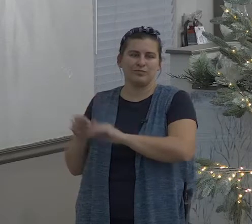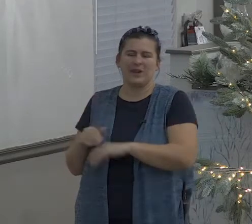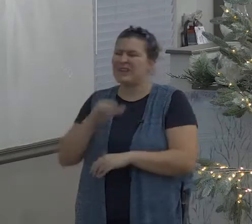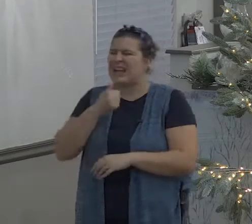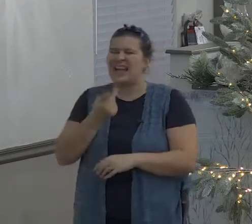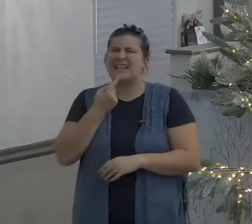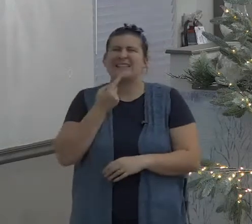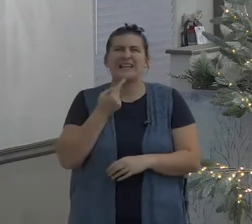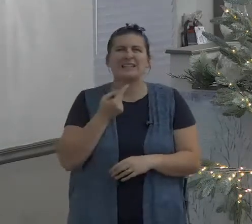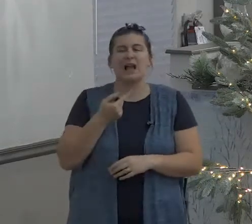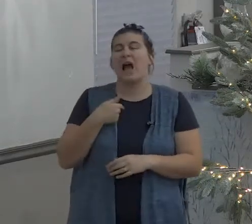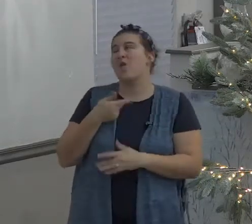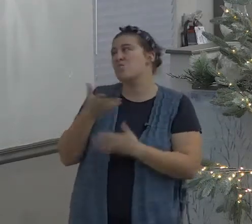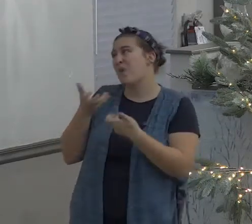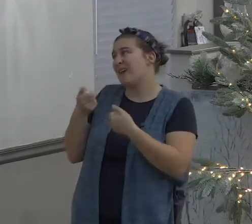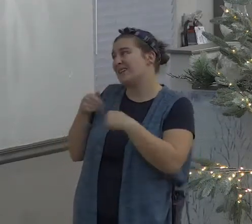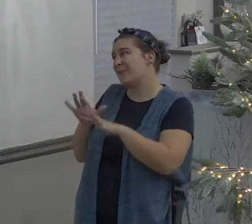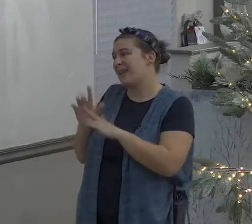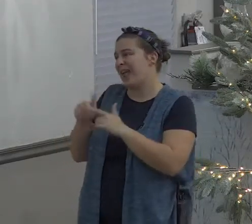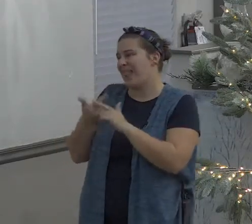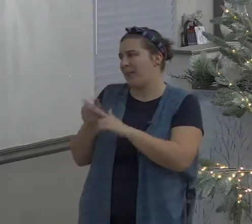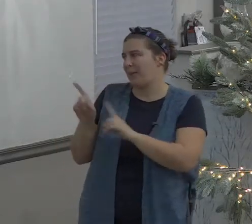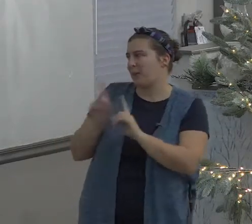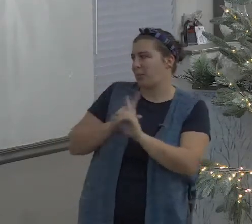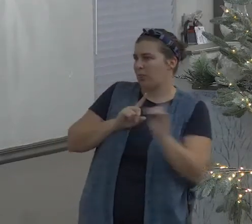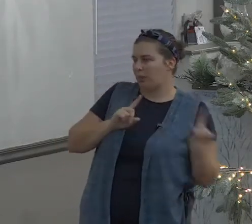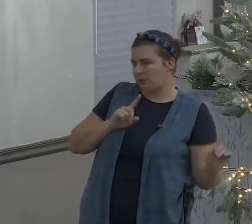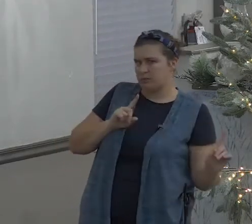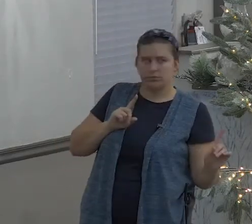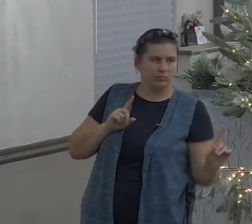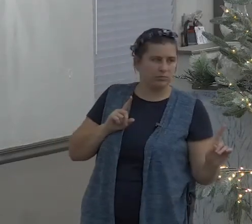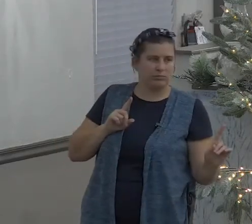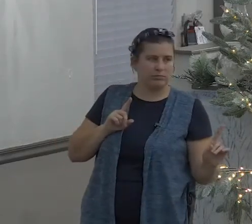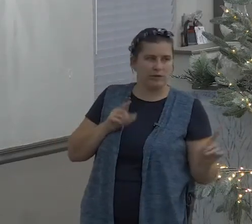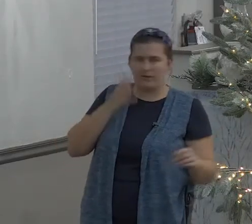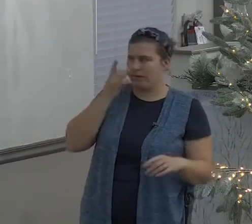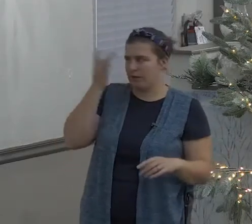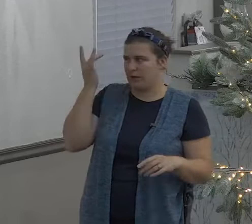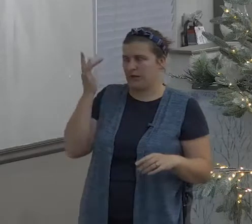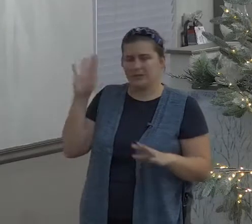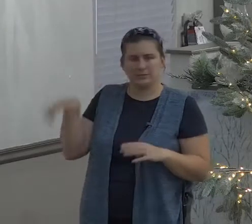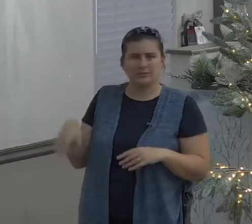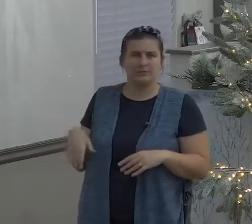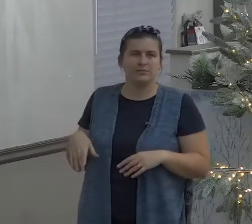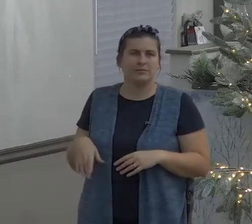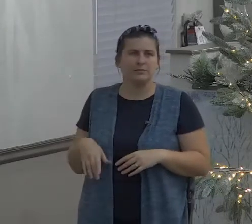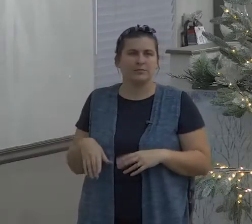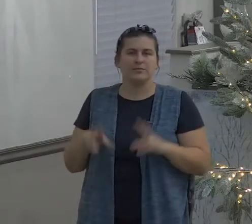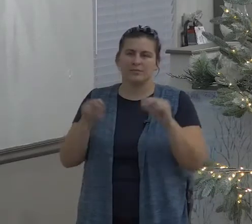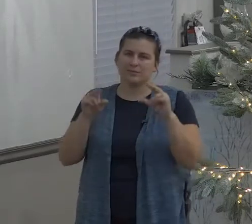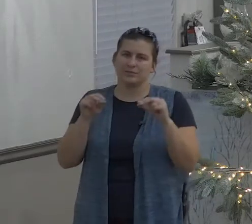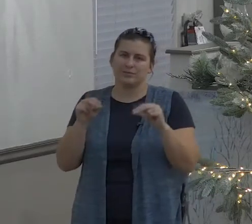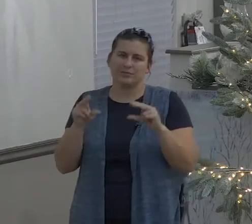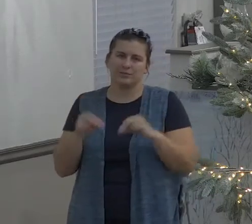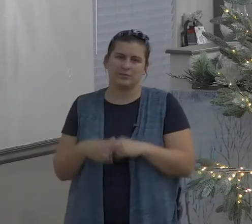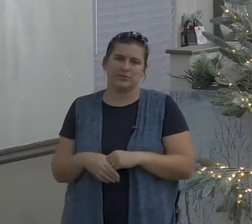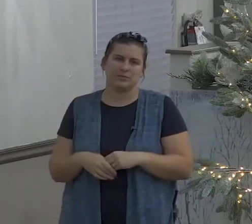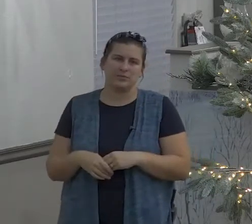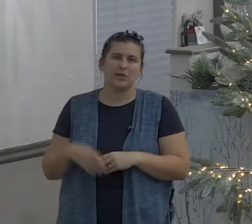surrender submit 100% and not get up and say well